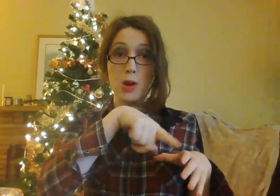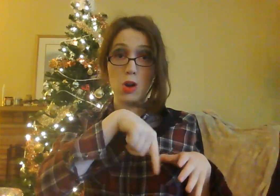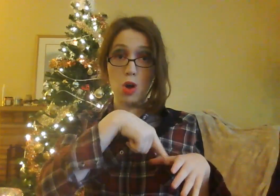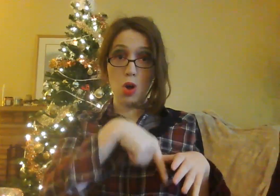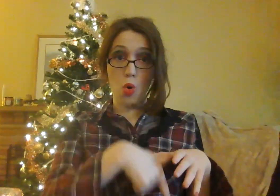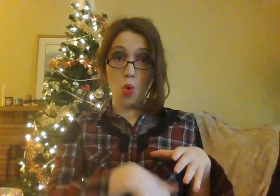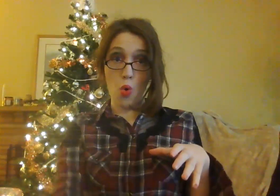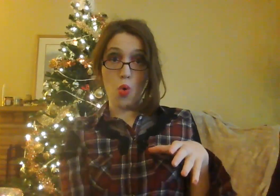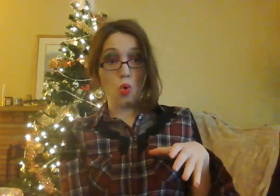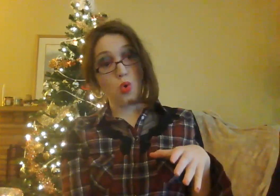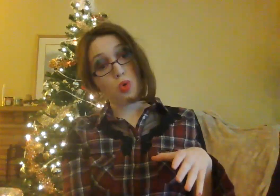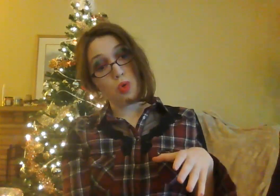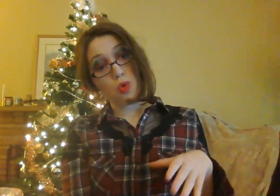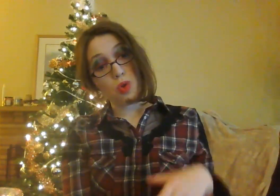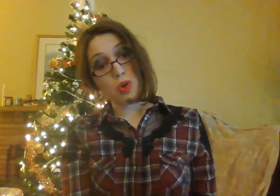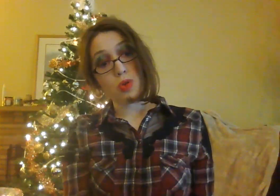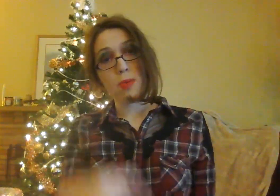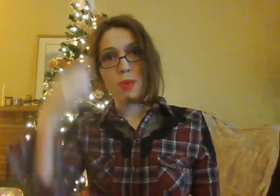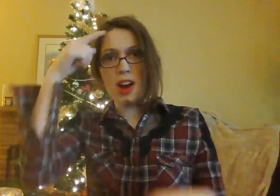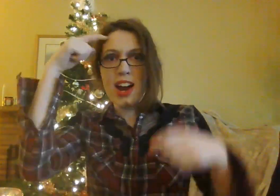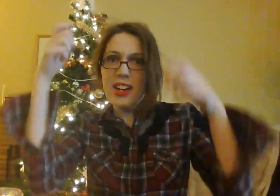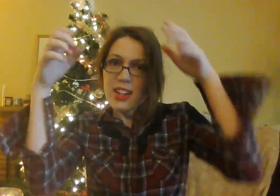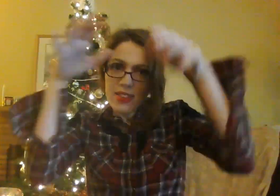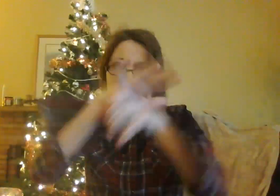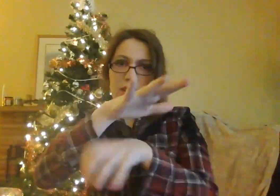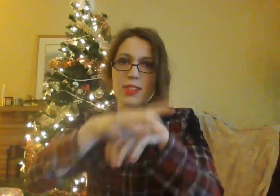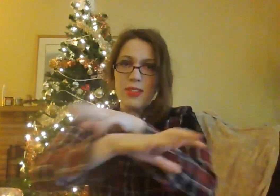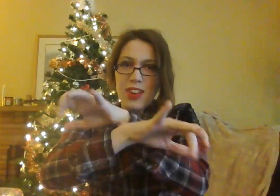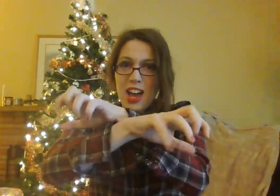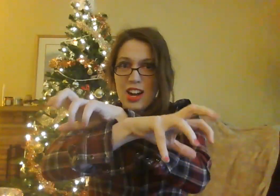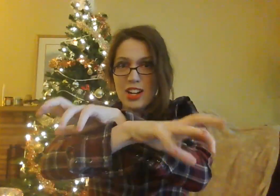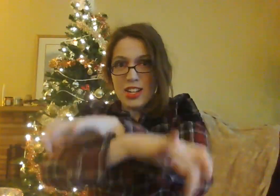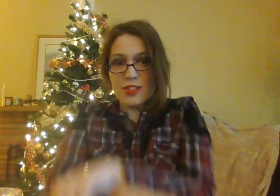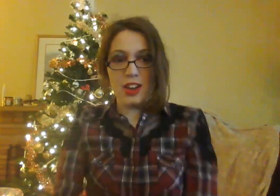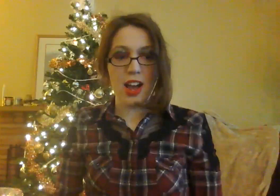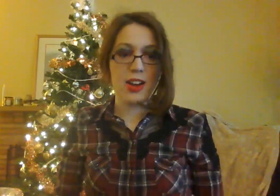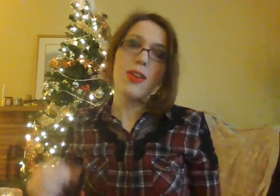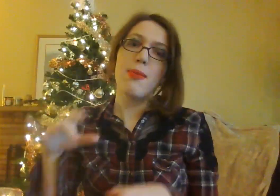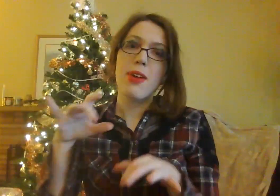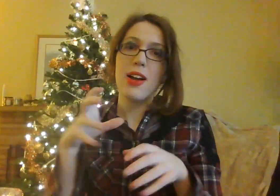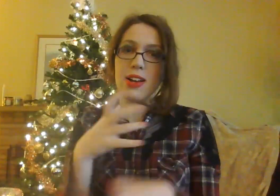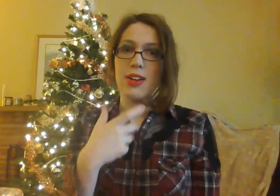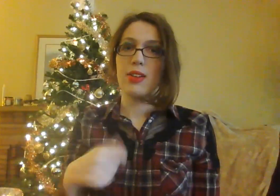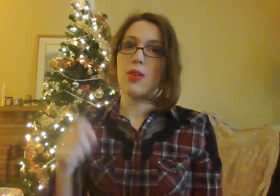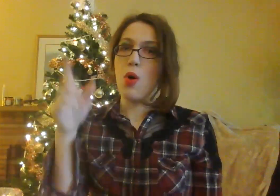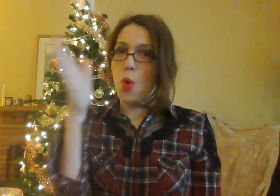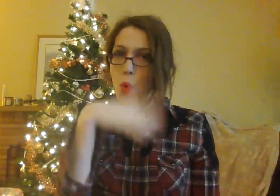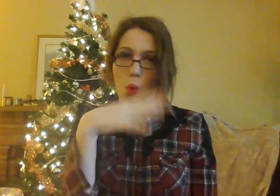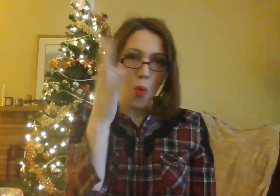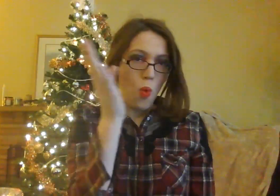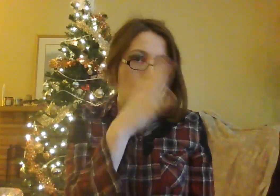hole. Your brain is full of spiders. You've got garlic in your soul, Mr.